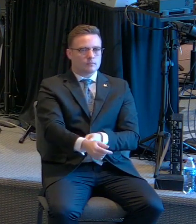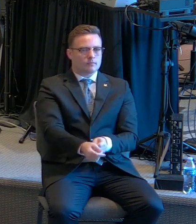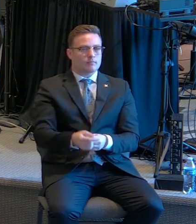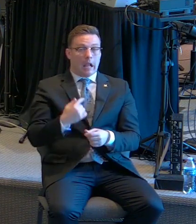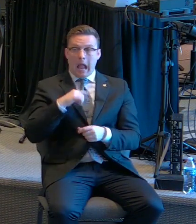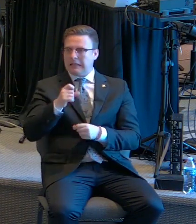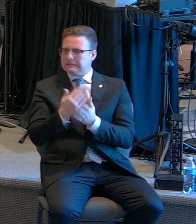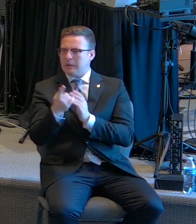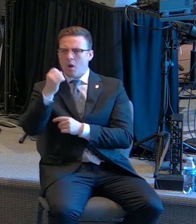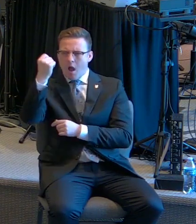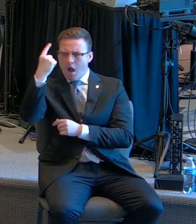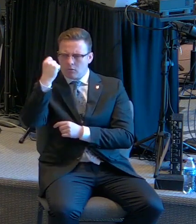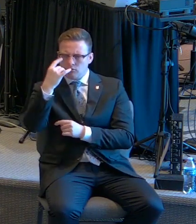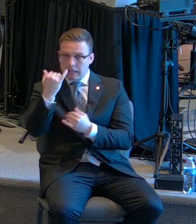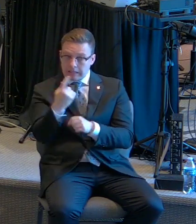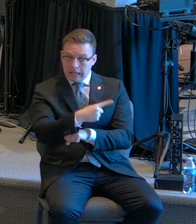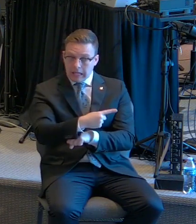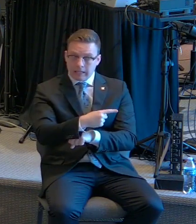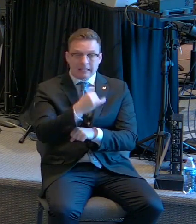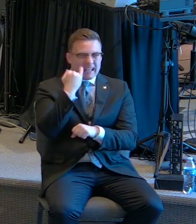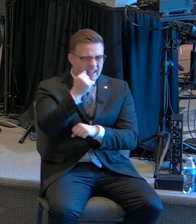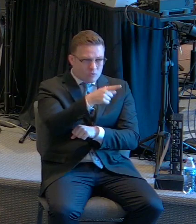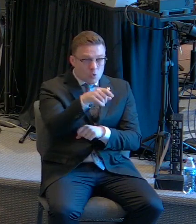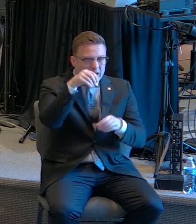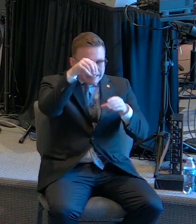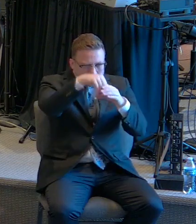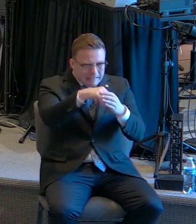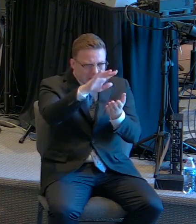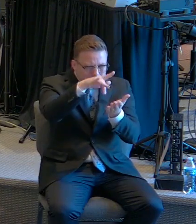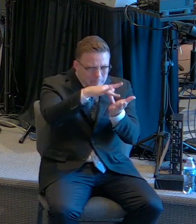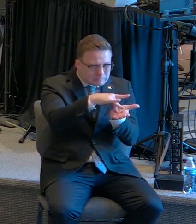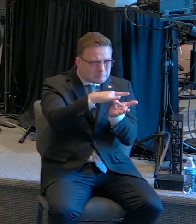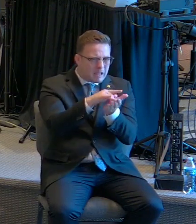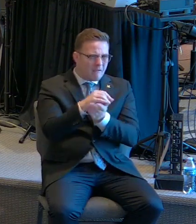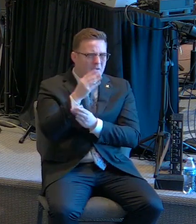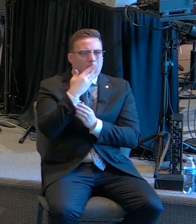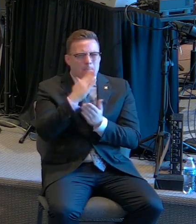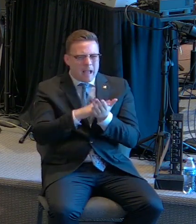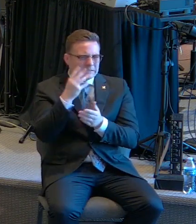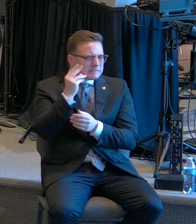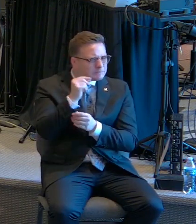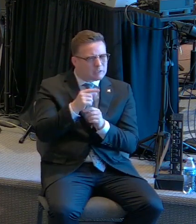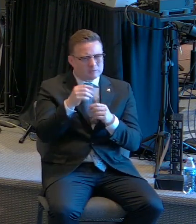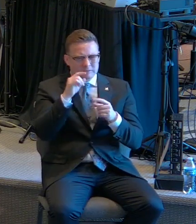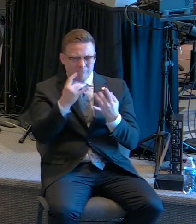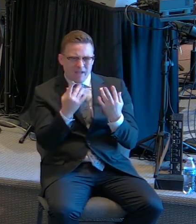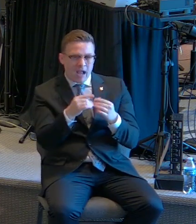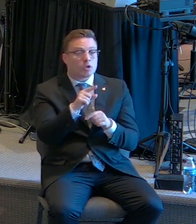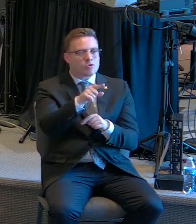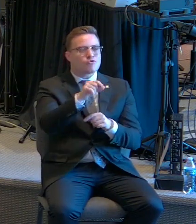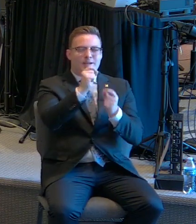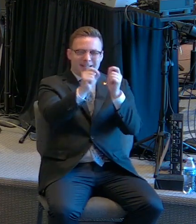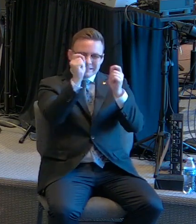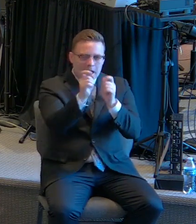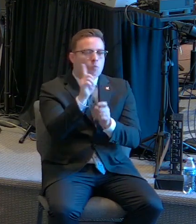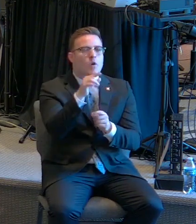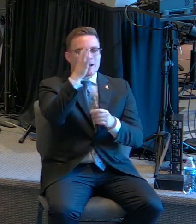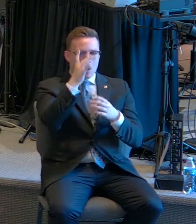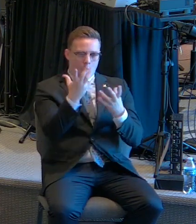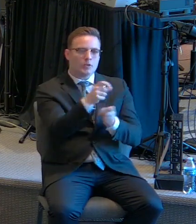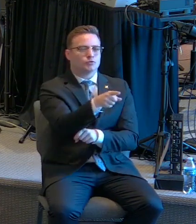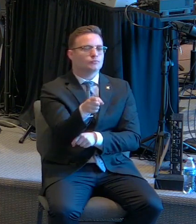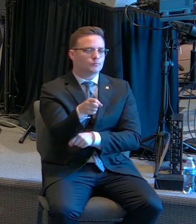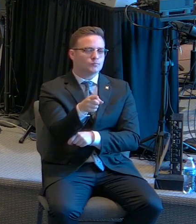I need somebody to understand today that if you're in the fire today, you're exactly where God wants you. You're in